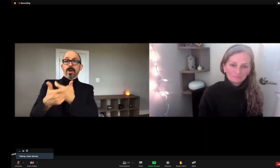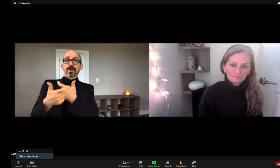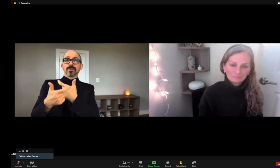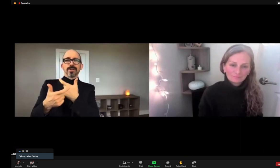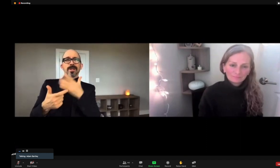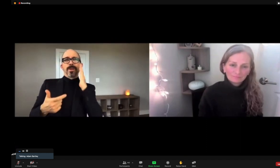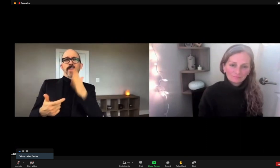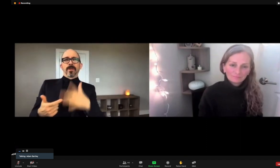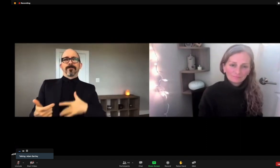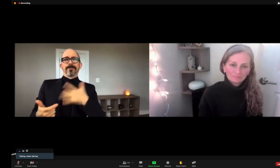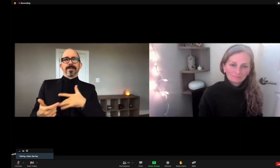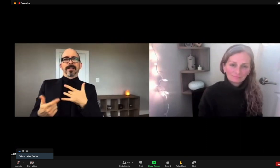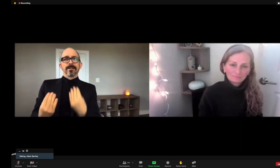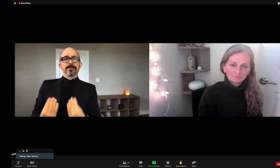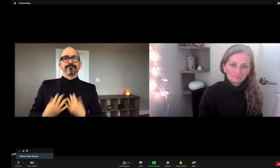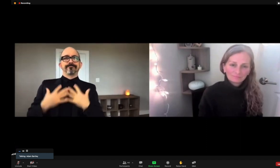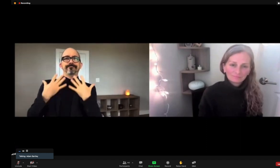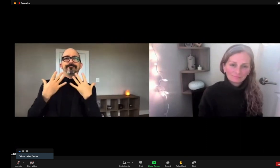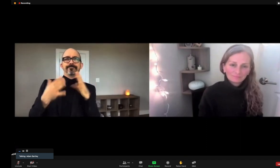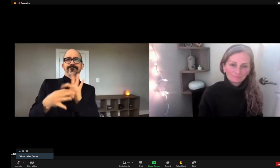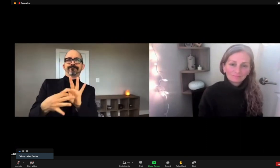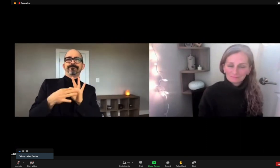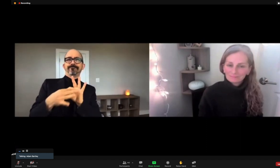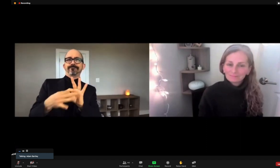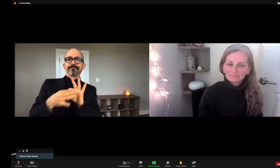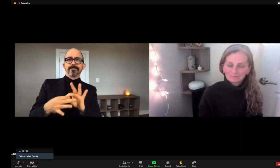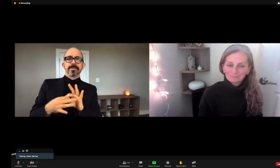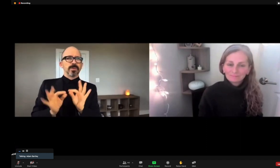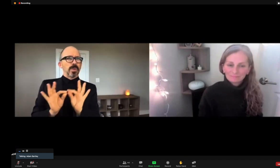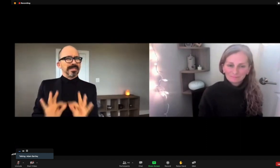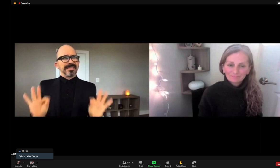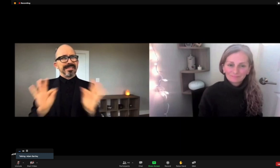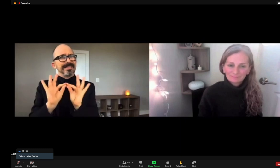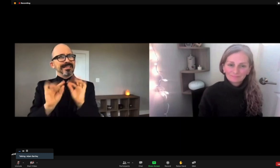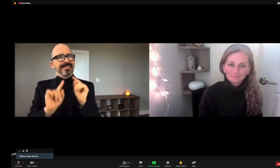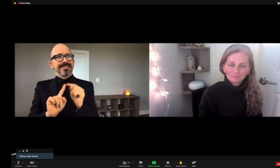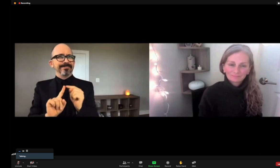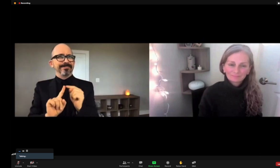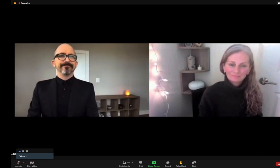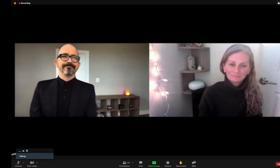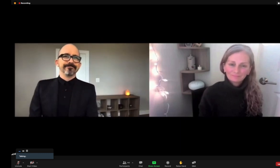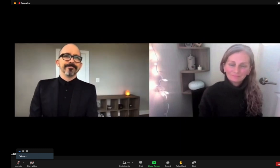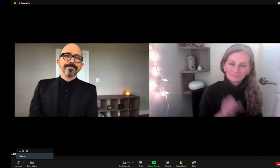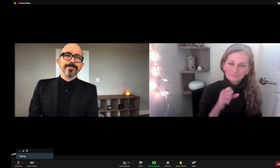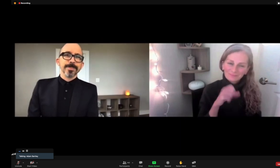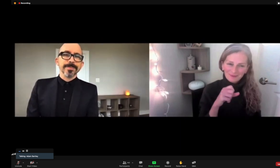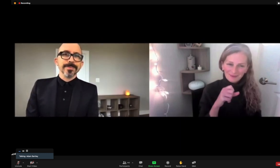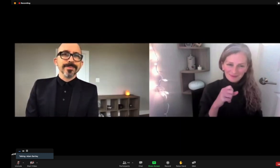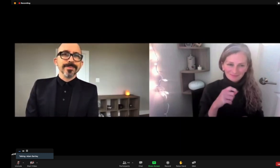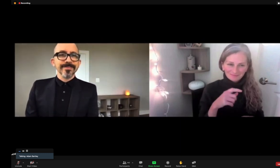working with. The viewers will know that it will resonate with them and the importance of that can't be overstated.